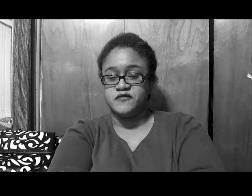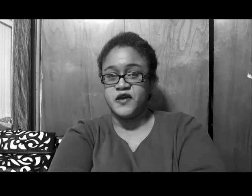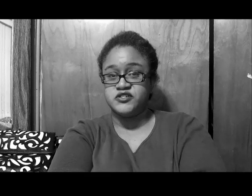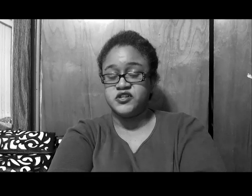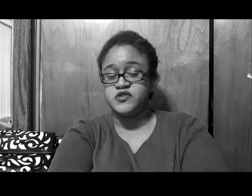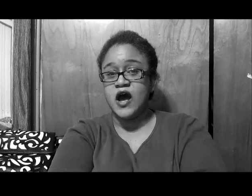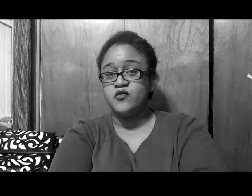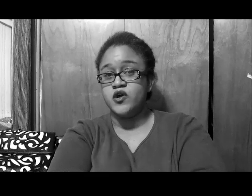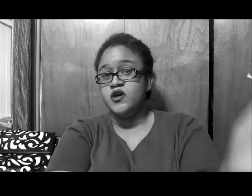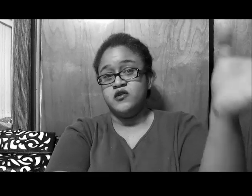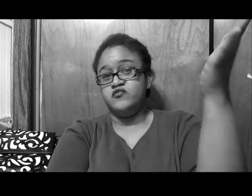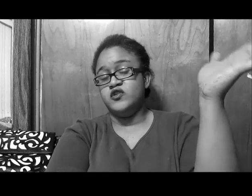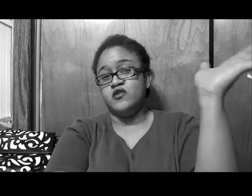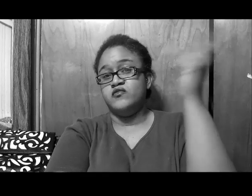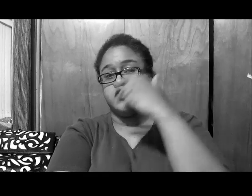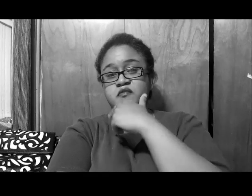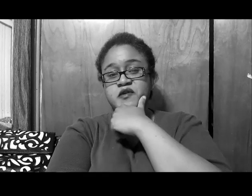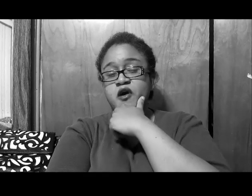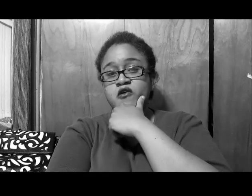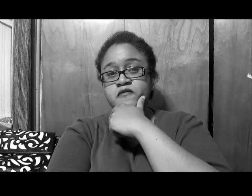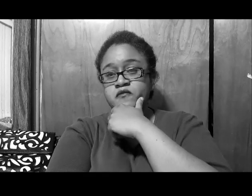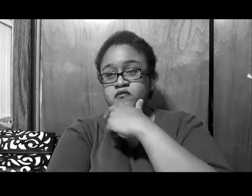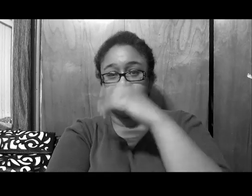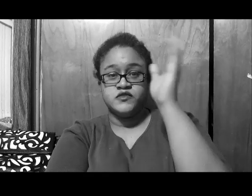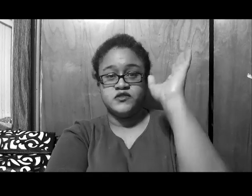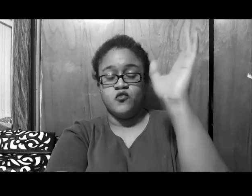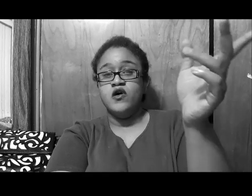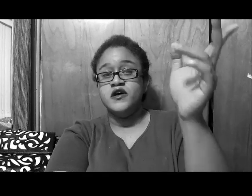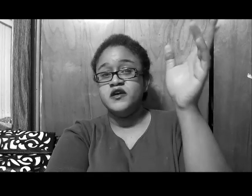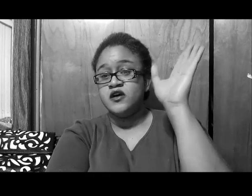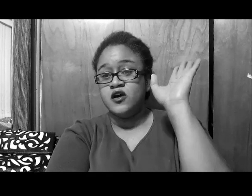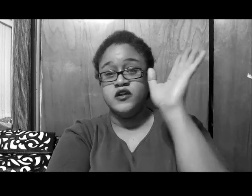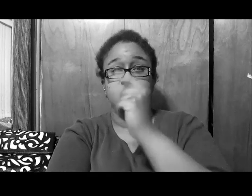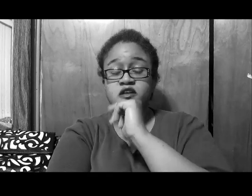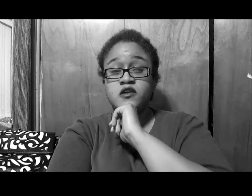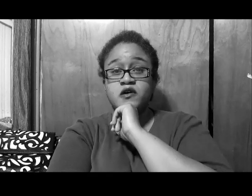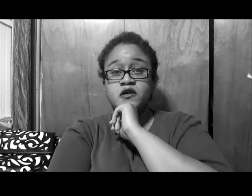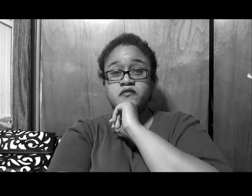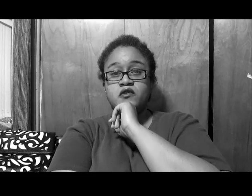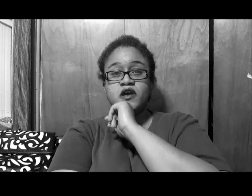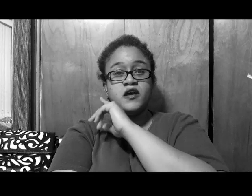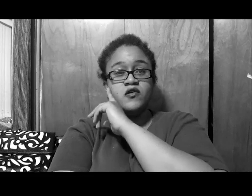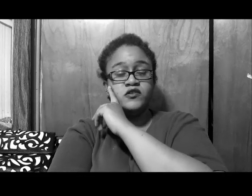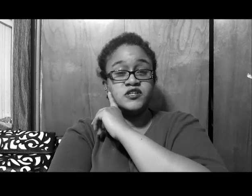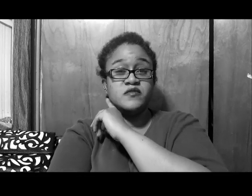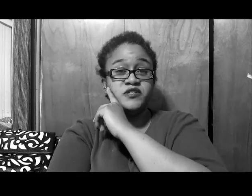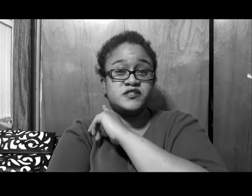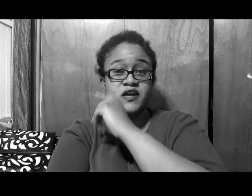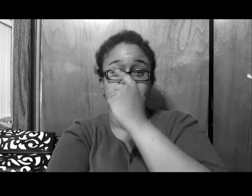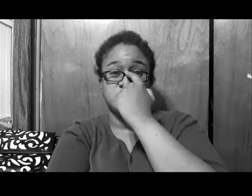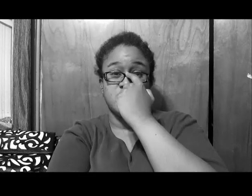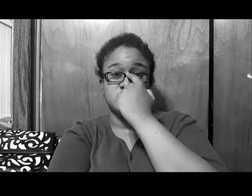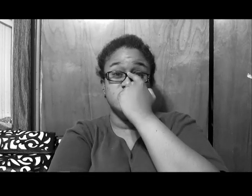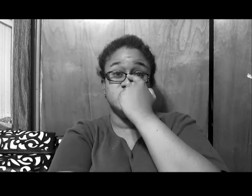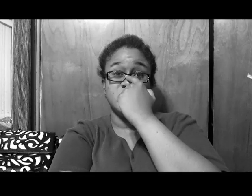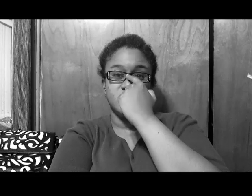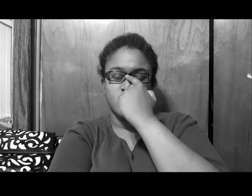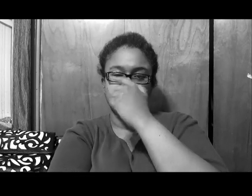some fashion stuff, so I don't, you know, it could be both, one, or none of the above, okay, so I'm just saying, as far as who's telling what